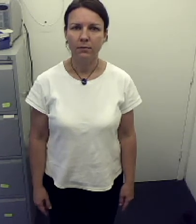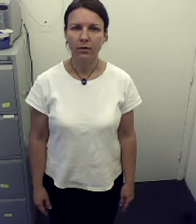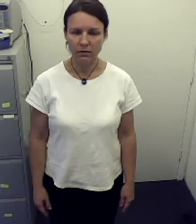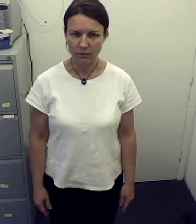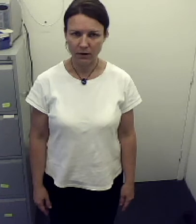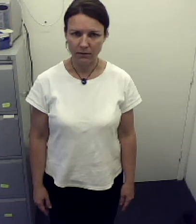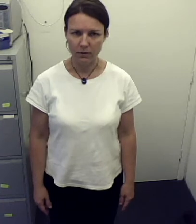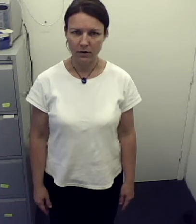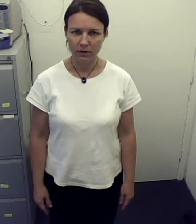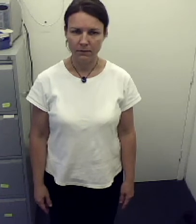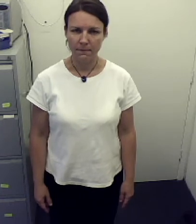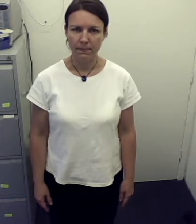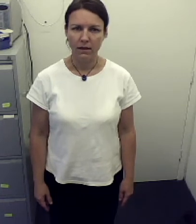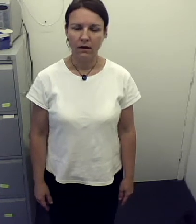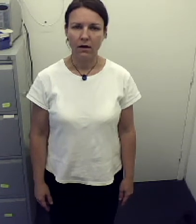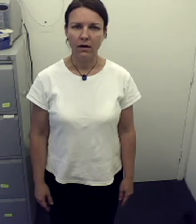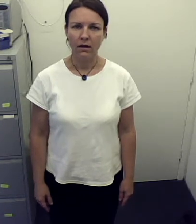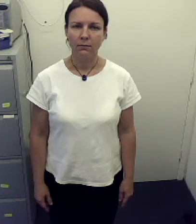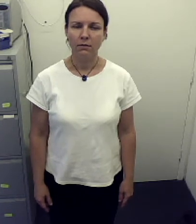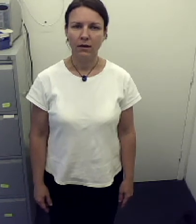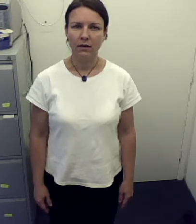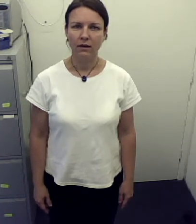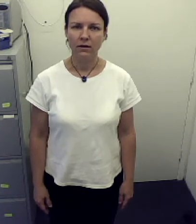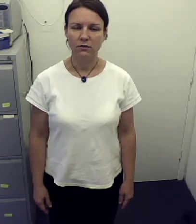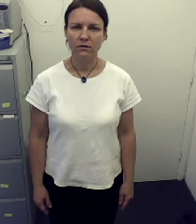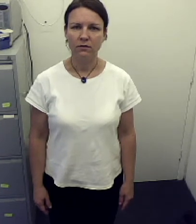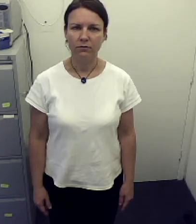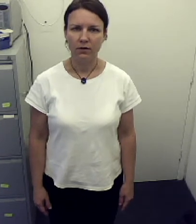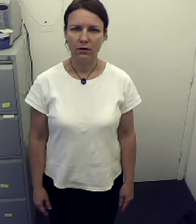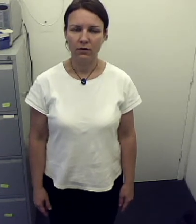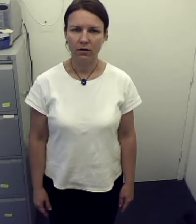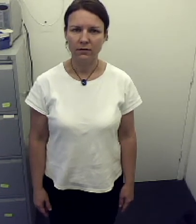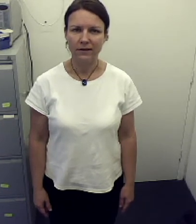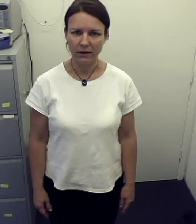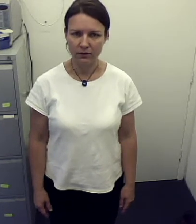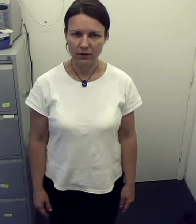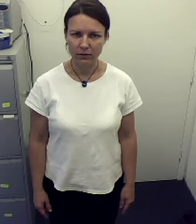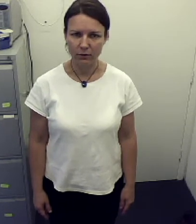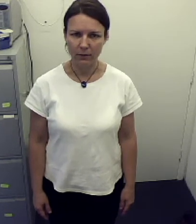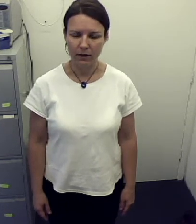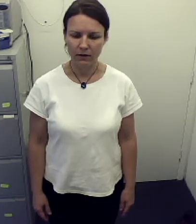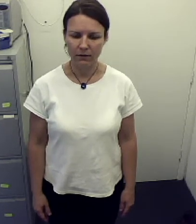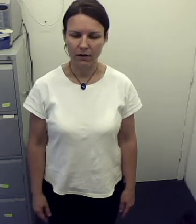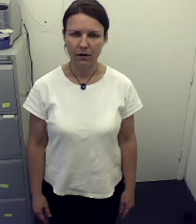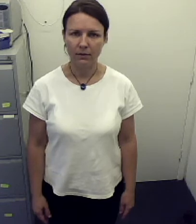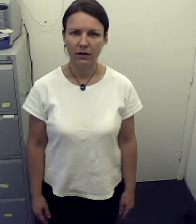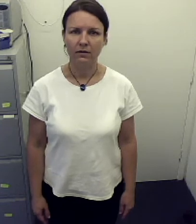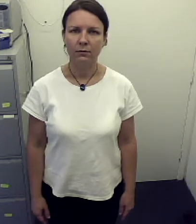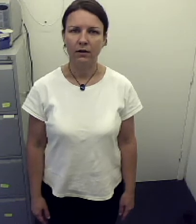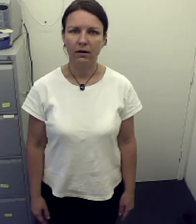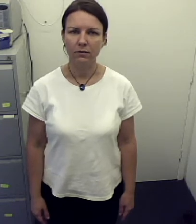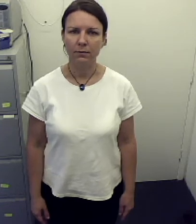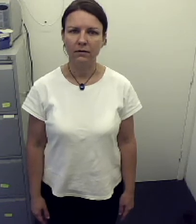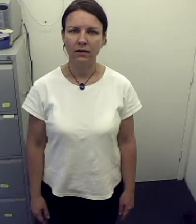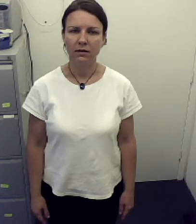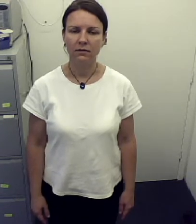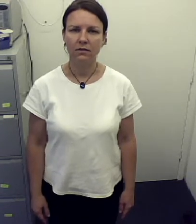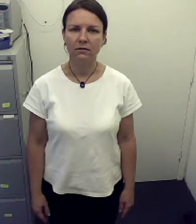and bottom brain switching. I am commanding energies to flow cross-laterally through me. And I'm connected 100% into the